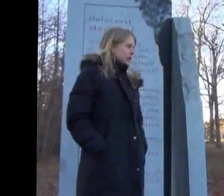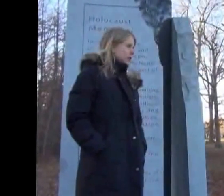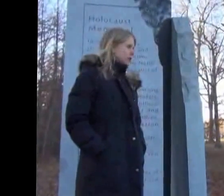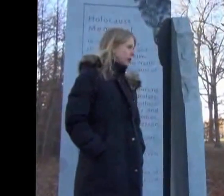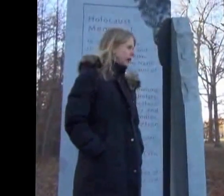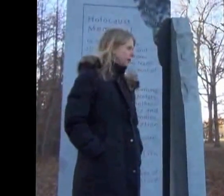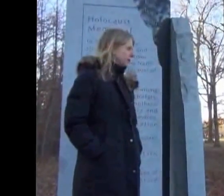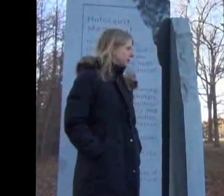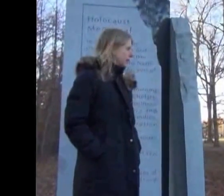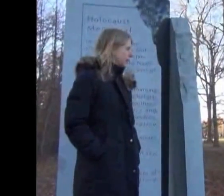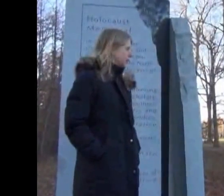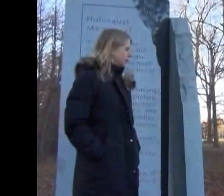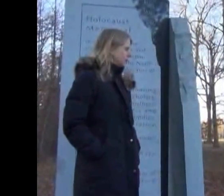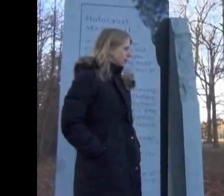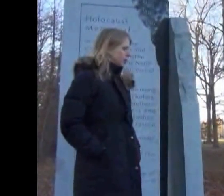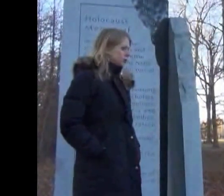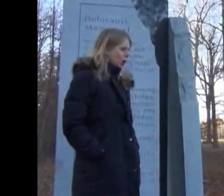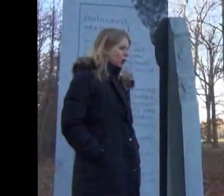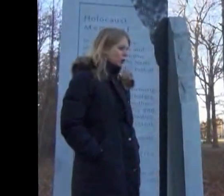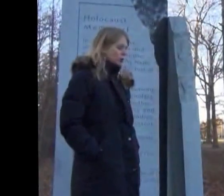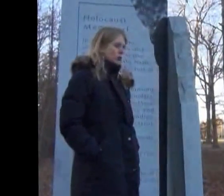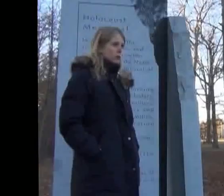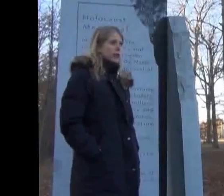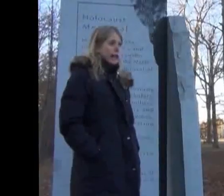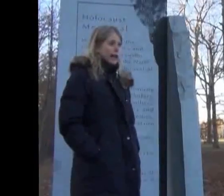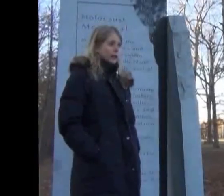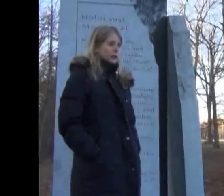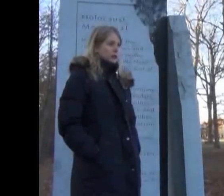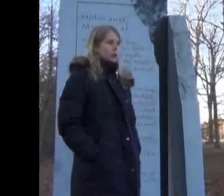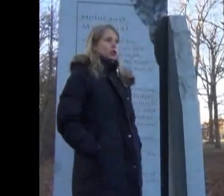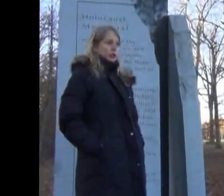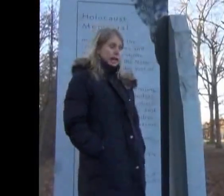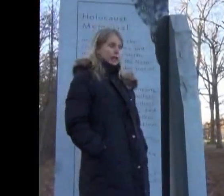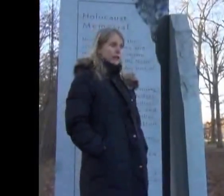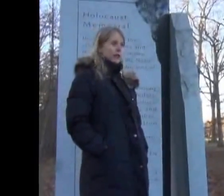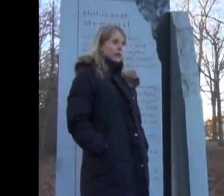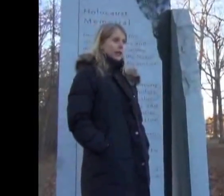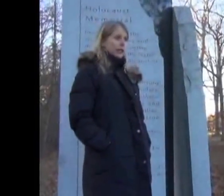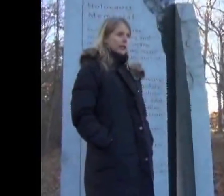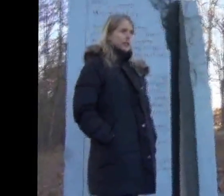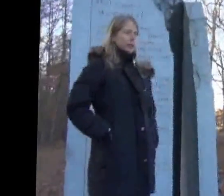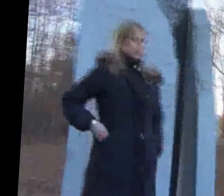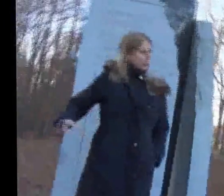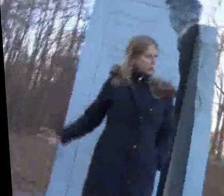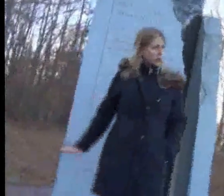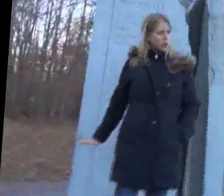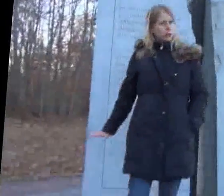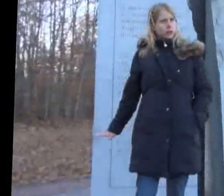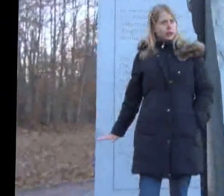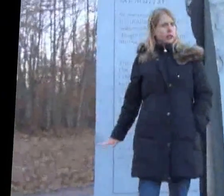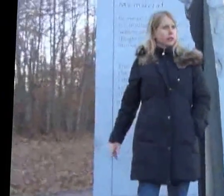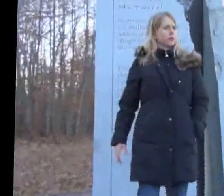So Abe said, you know, don't react. Just act like me. He was much younger than him.